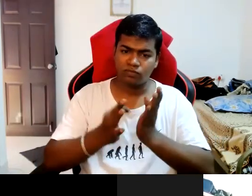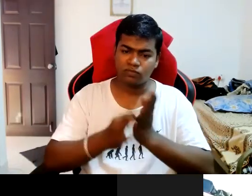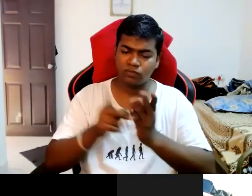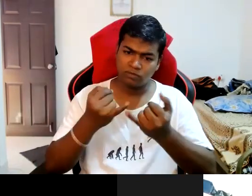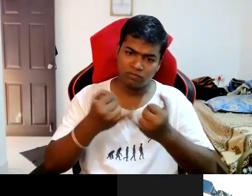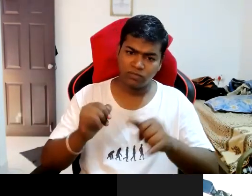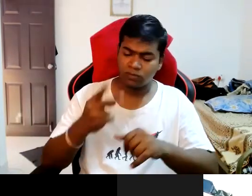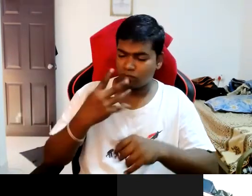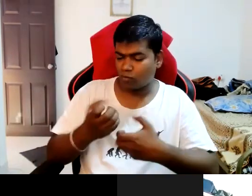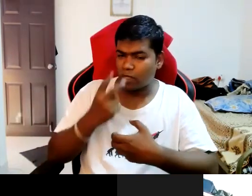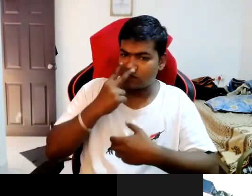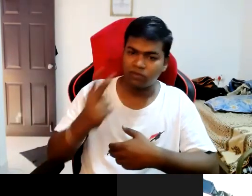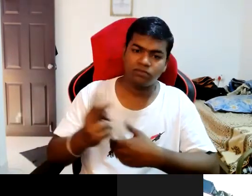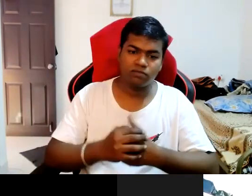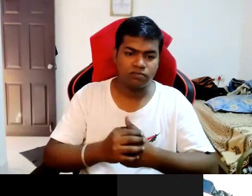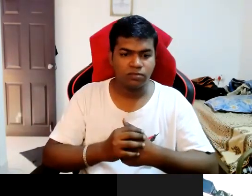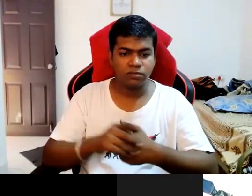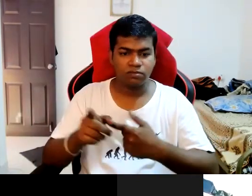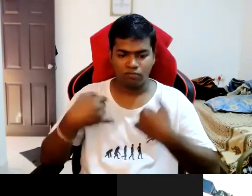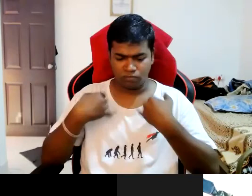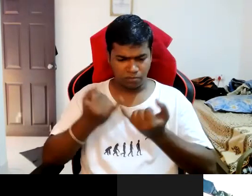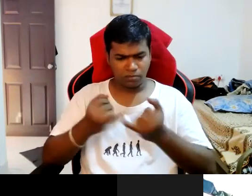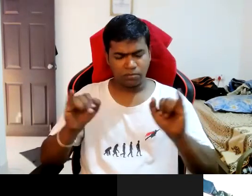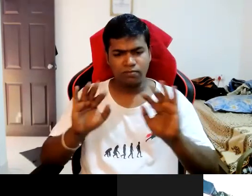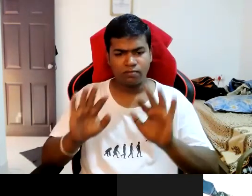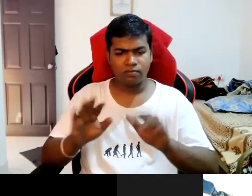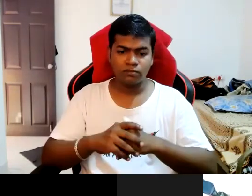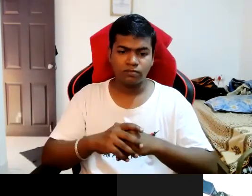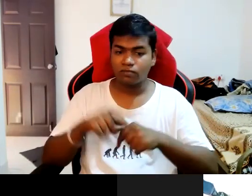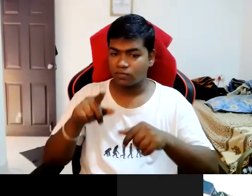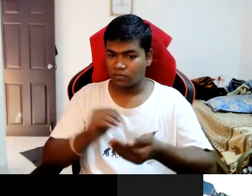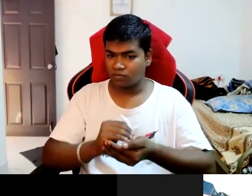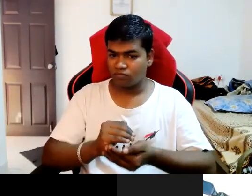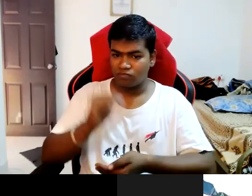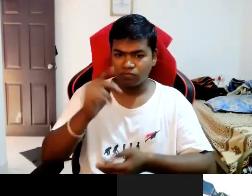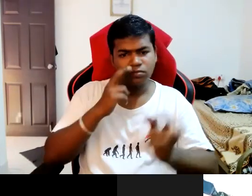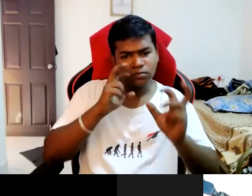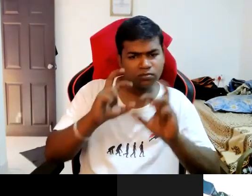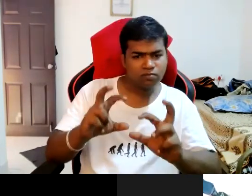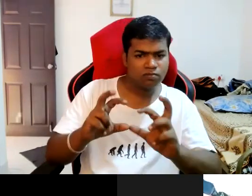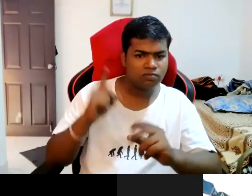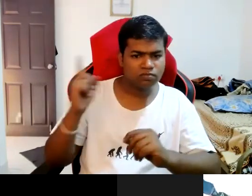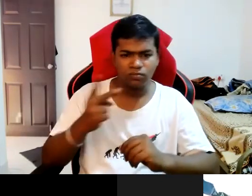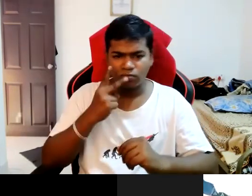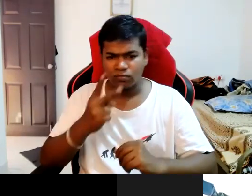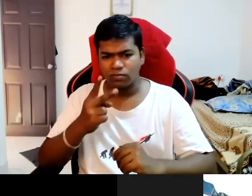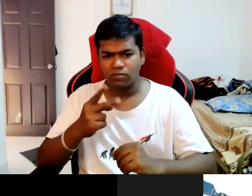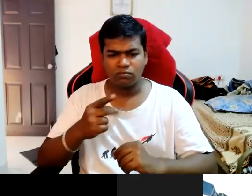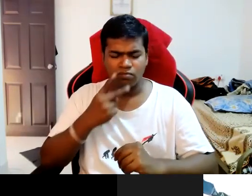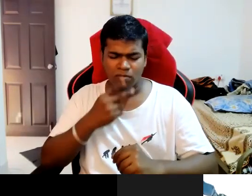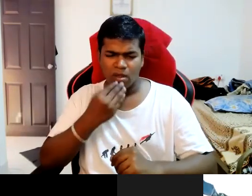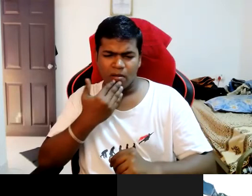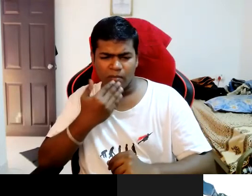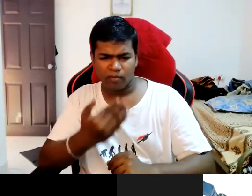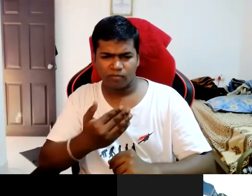person not a uh dependent because uh in my childhood whoever looked at me they show me a pity if I was